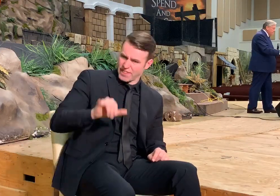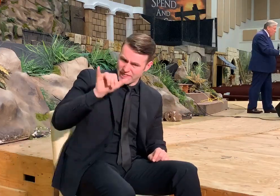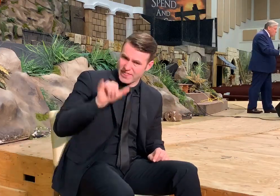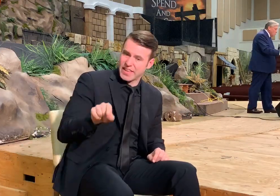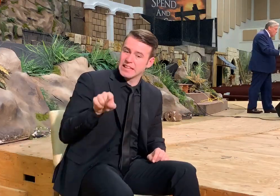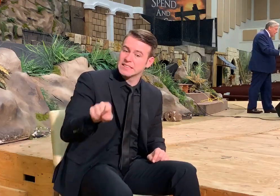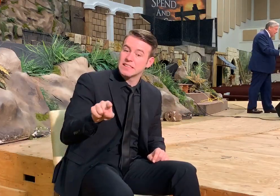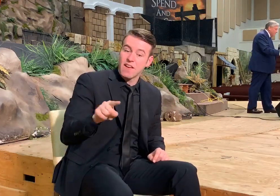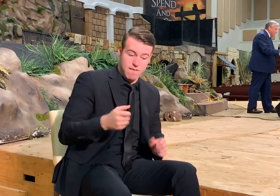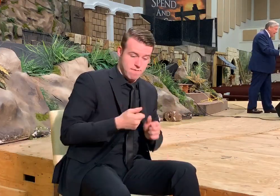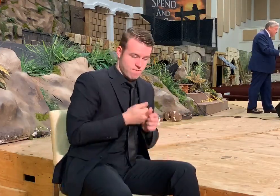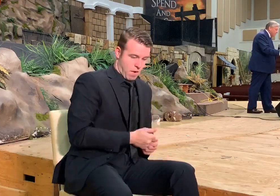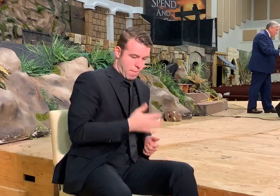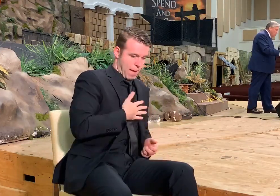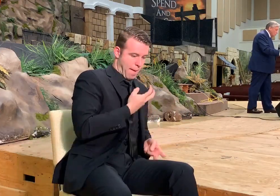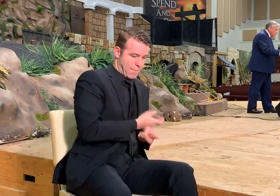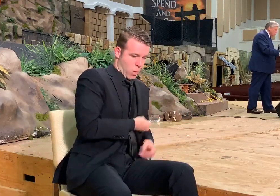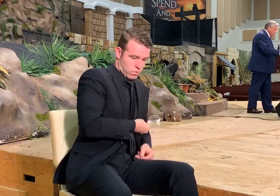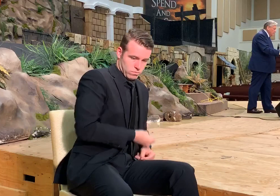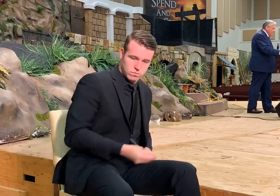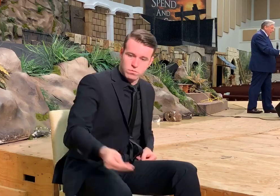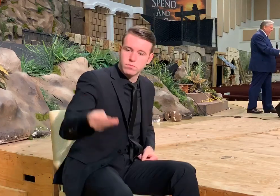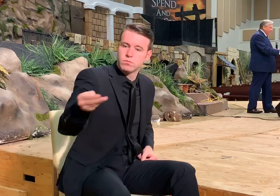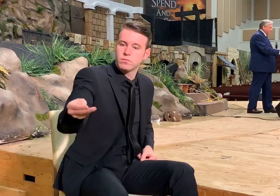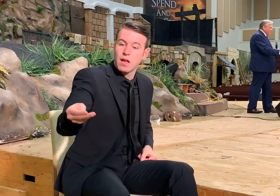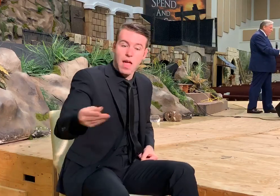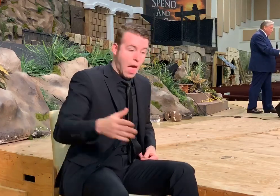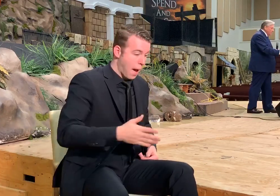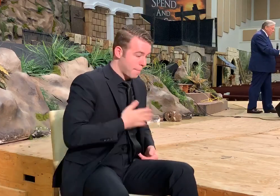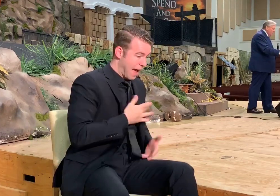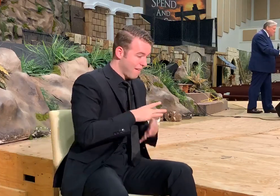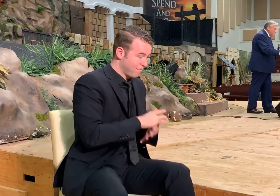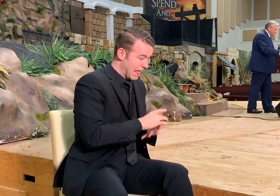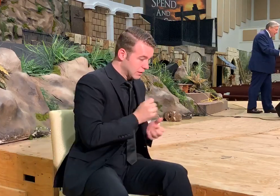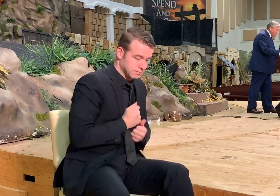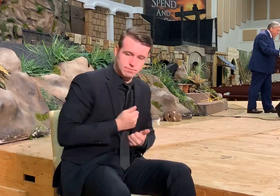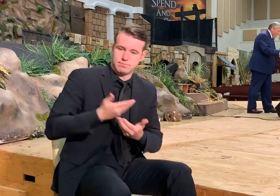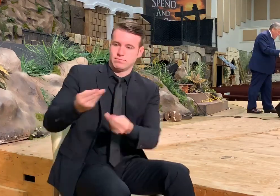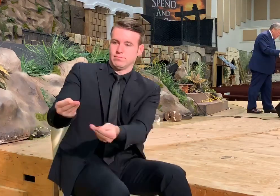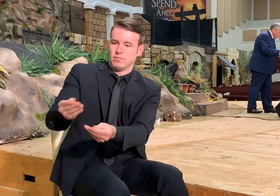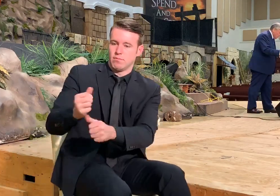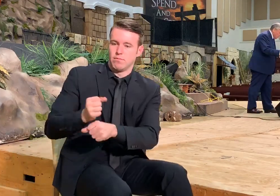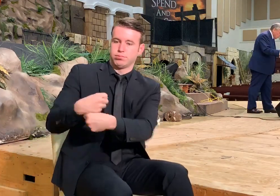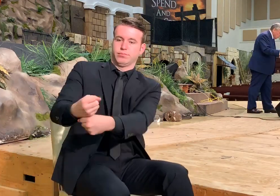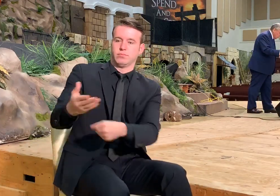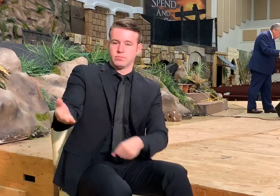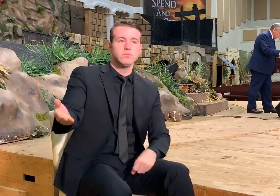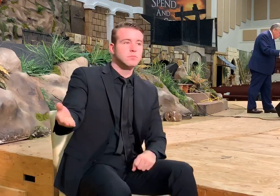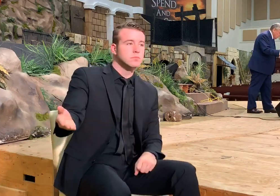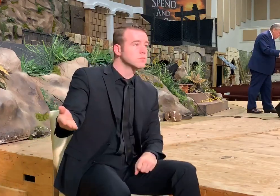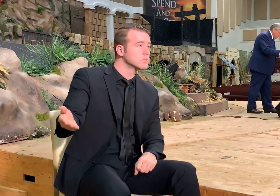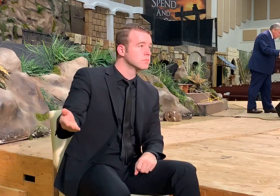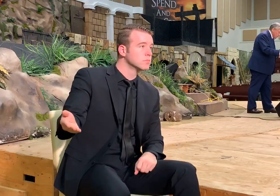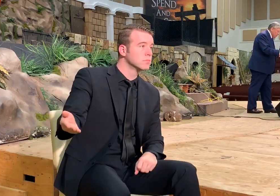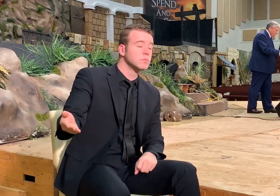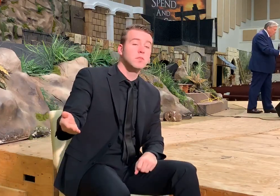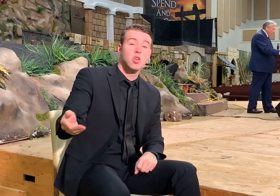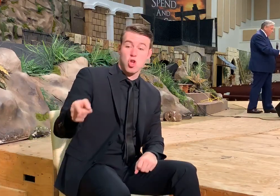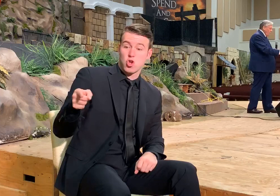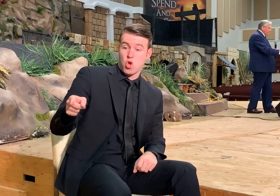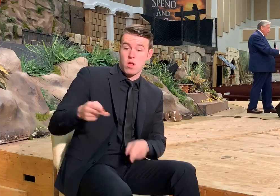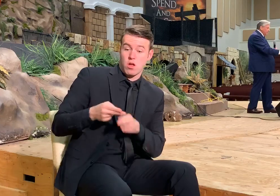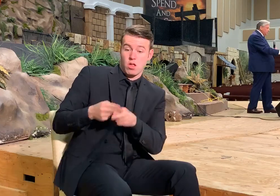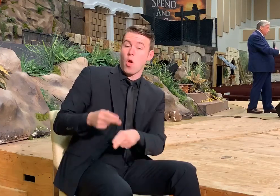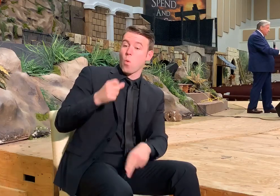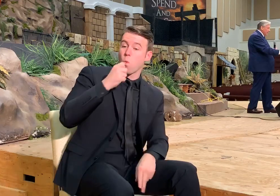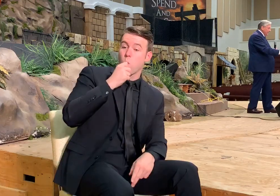now bone of my bones and flesh of my flesh. She shall be